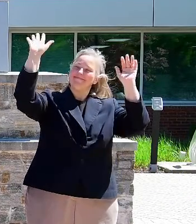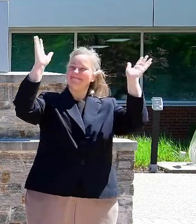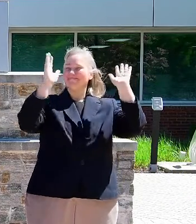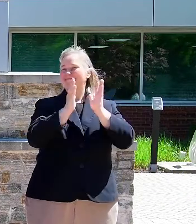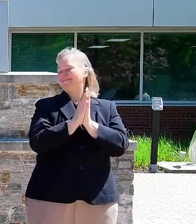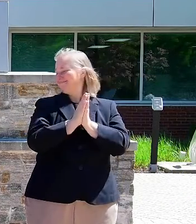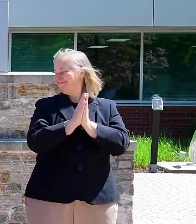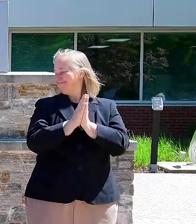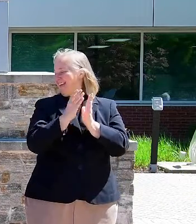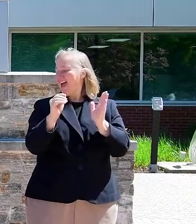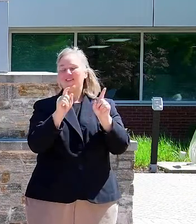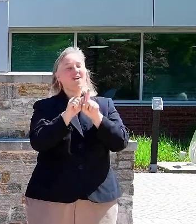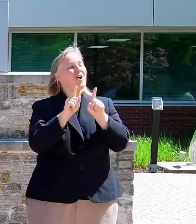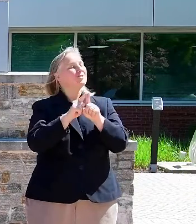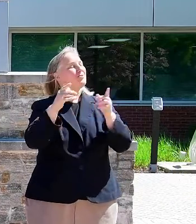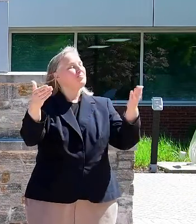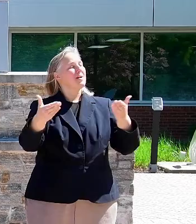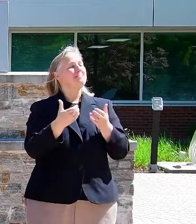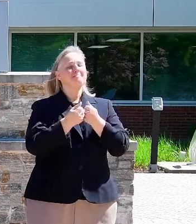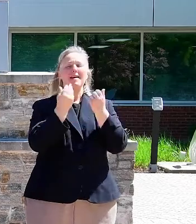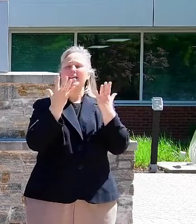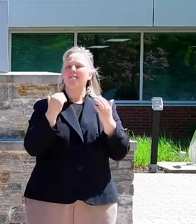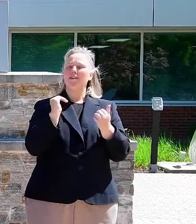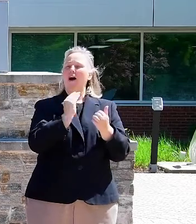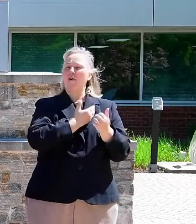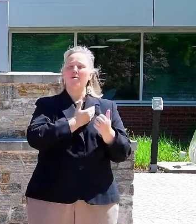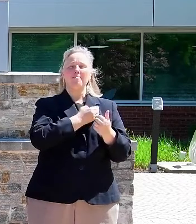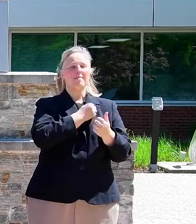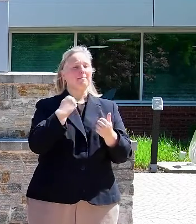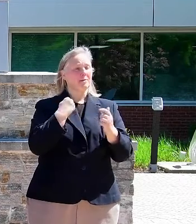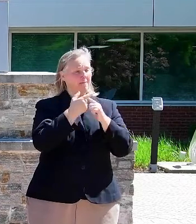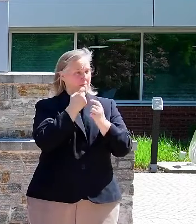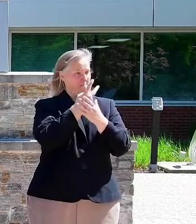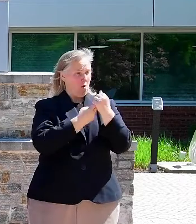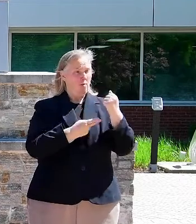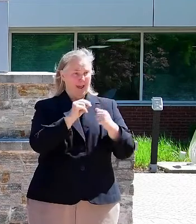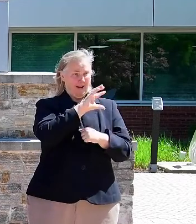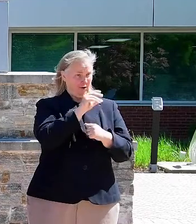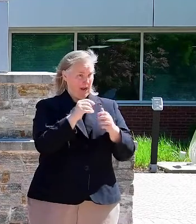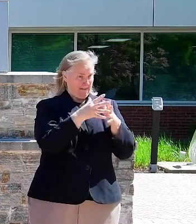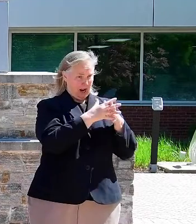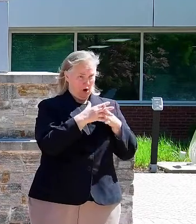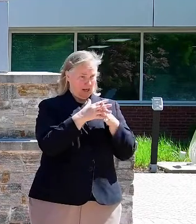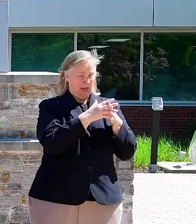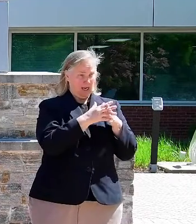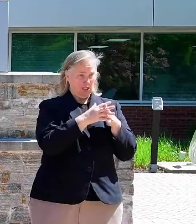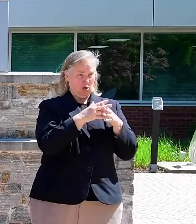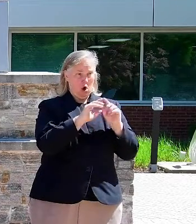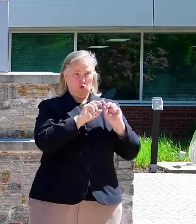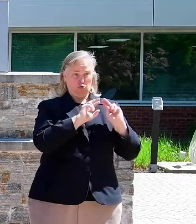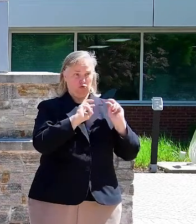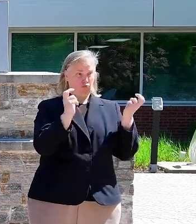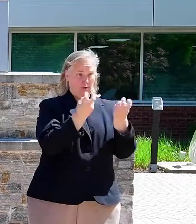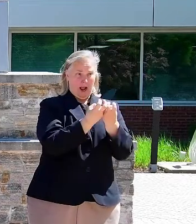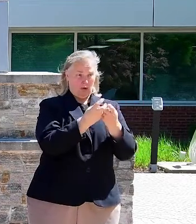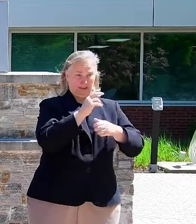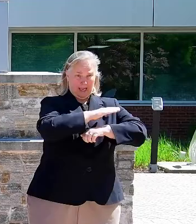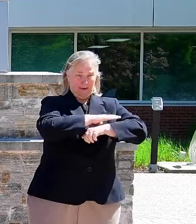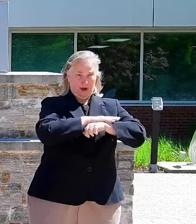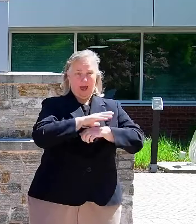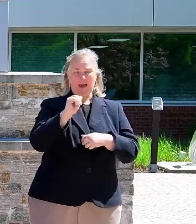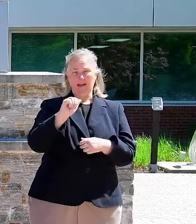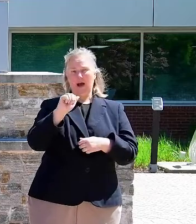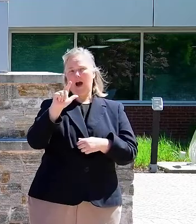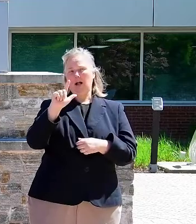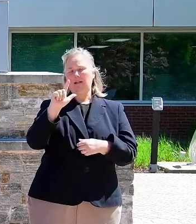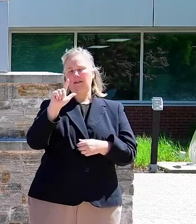And let's also welcome many of our members from both the African-American Roundtable and the La Alianza